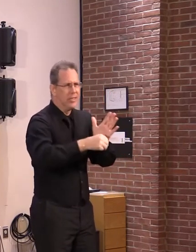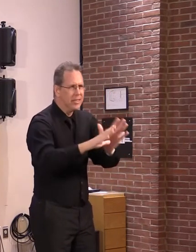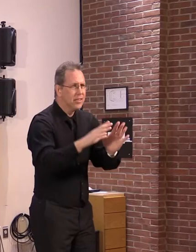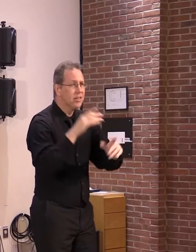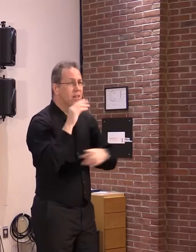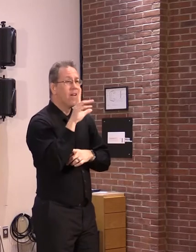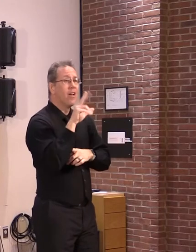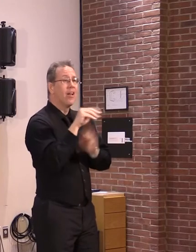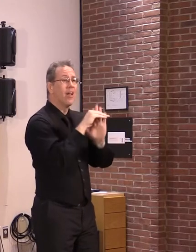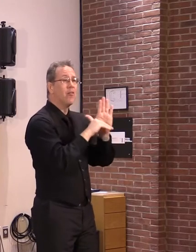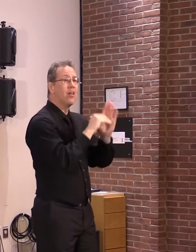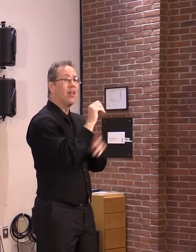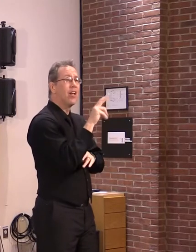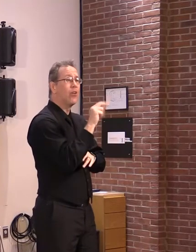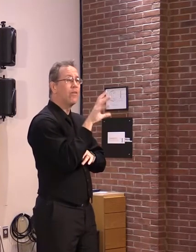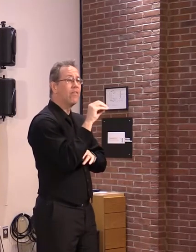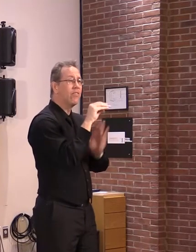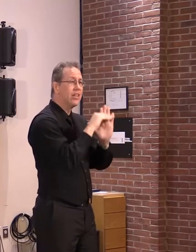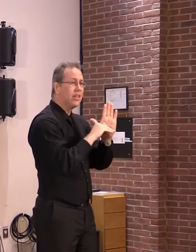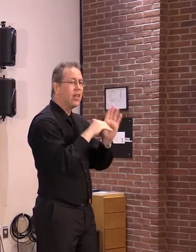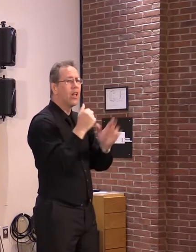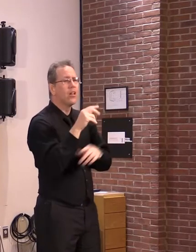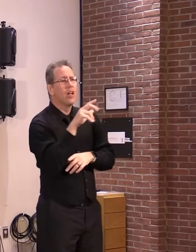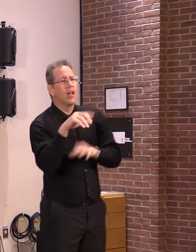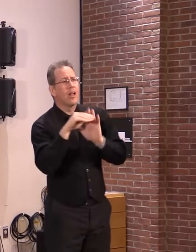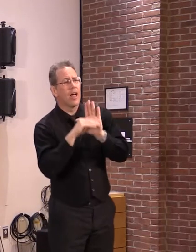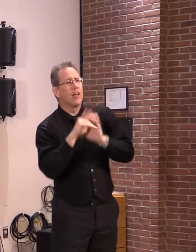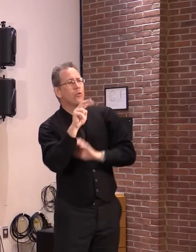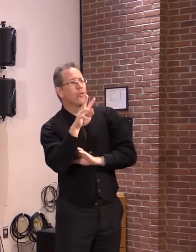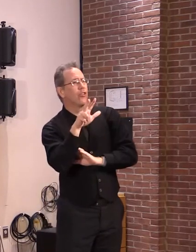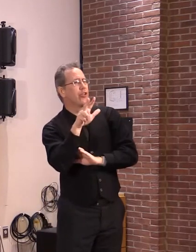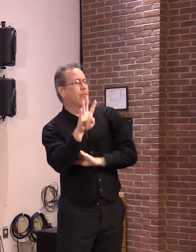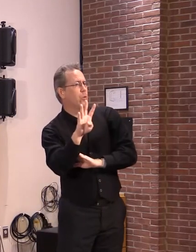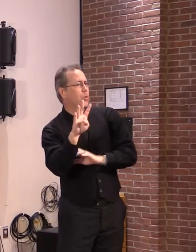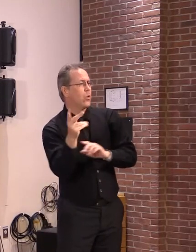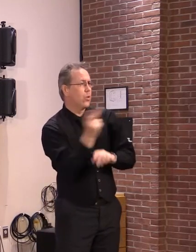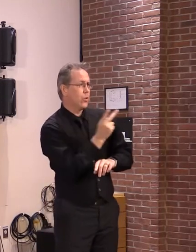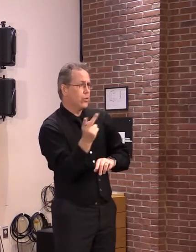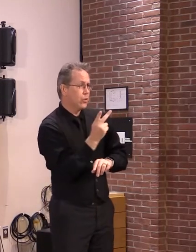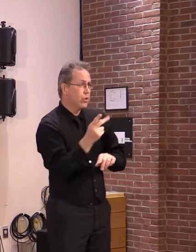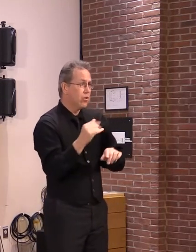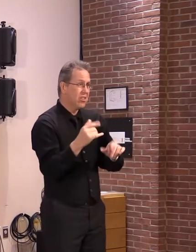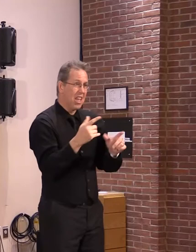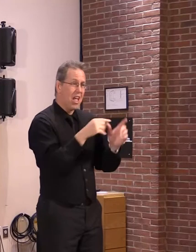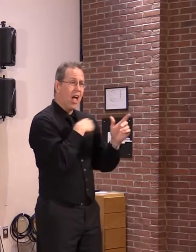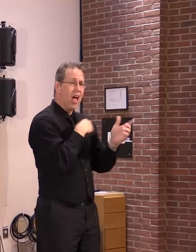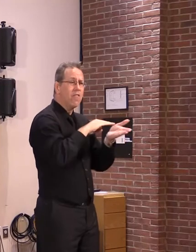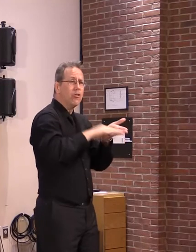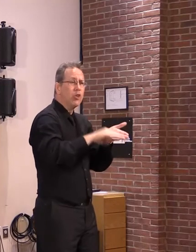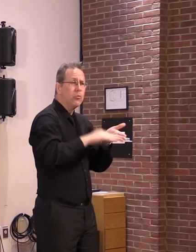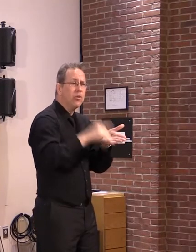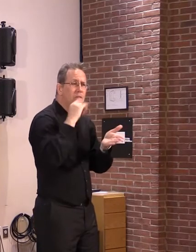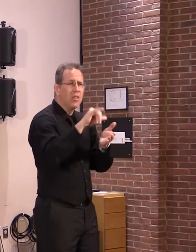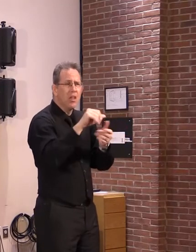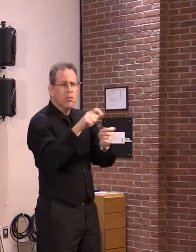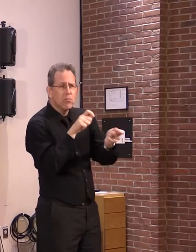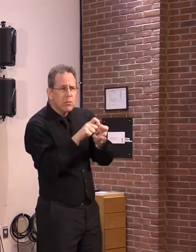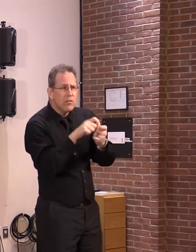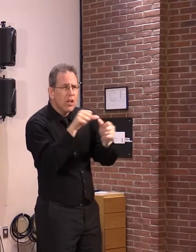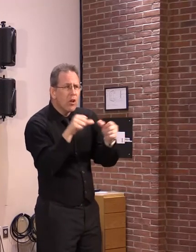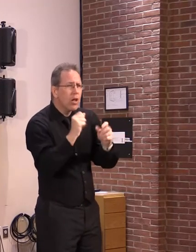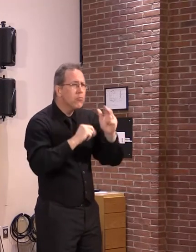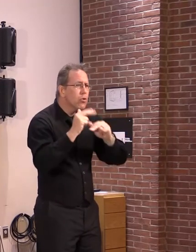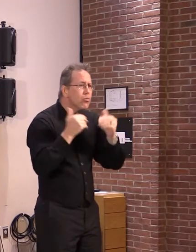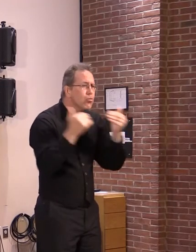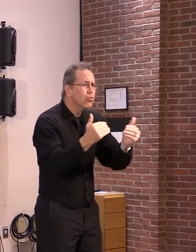S234 and the Priority Housing Project exemption that exists. It has been used and it proves to us that